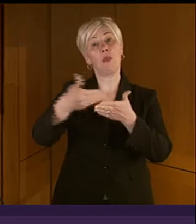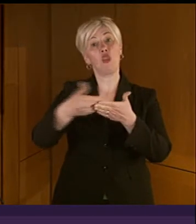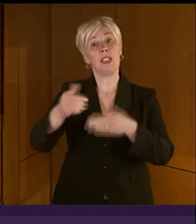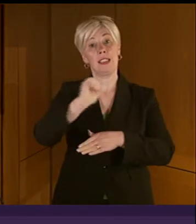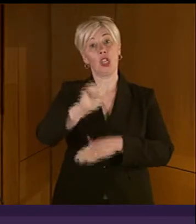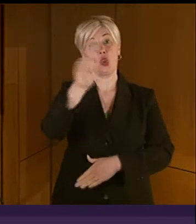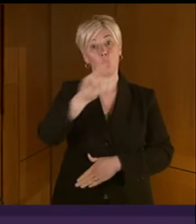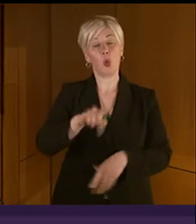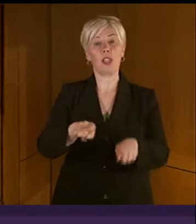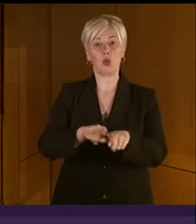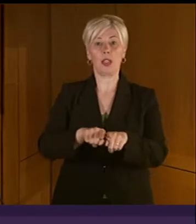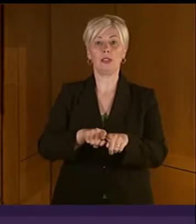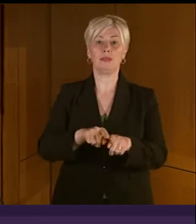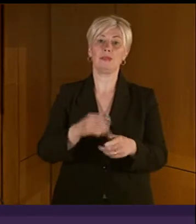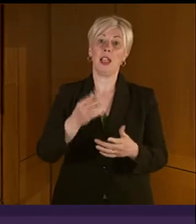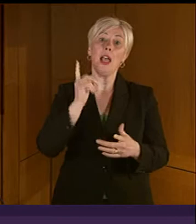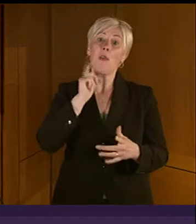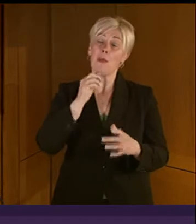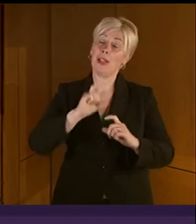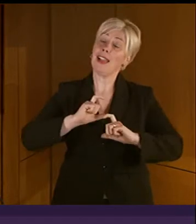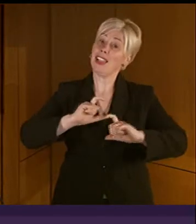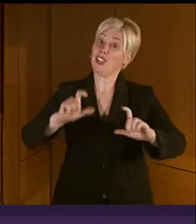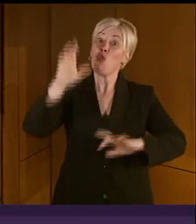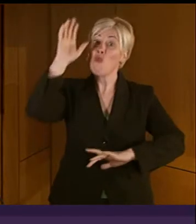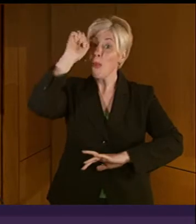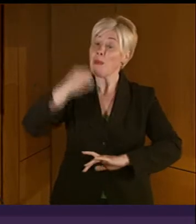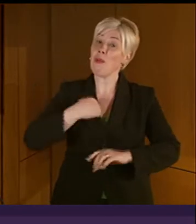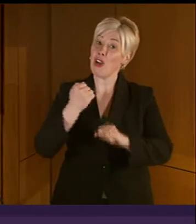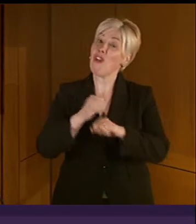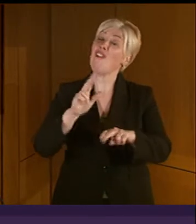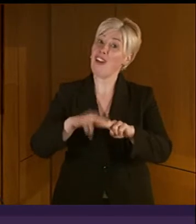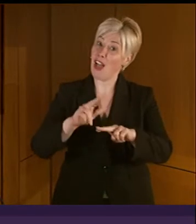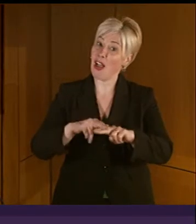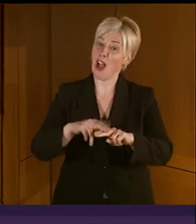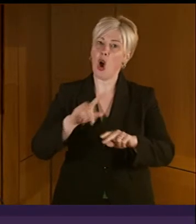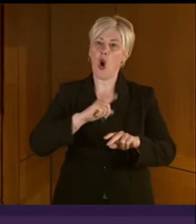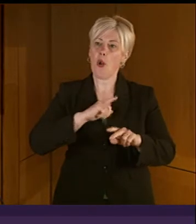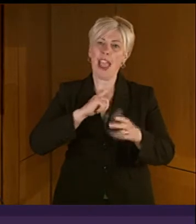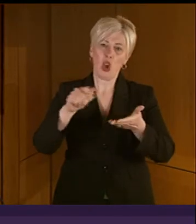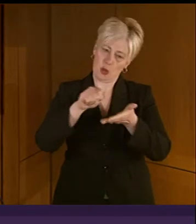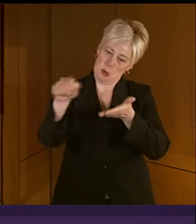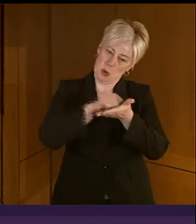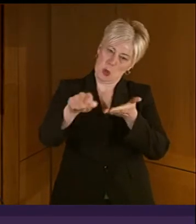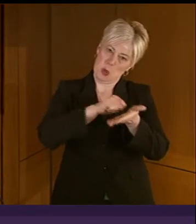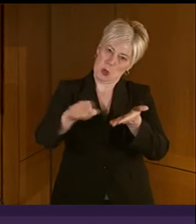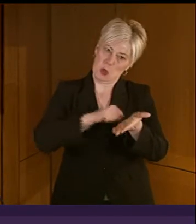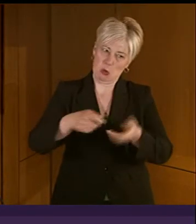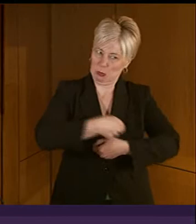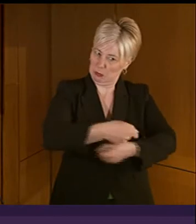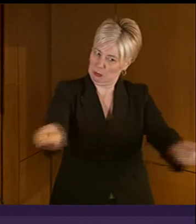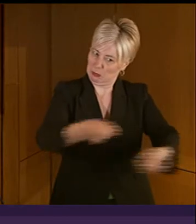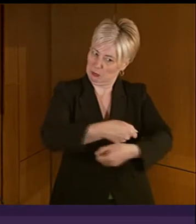He is still well remembered by relatives of current pupils for the copious notes he issued on a relentless basis.